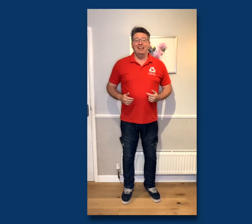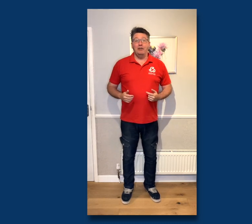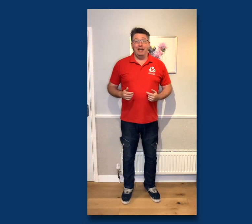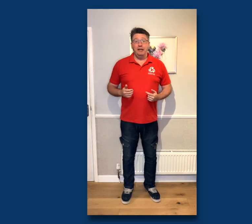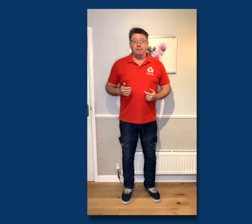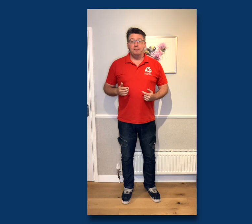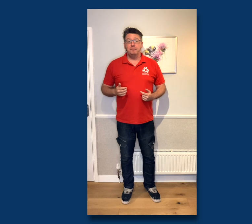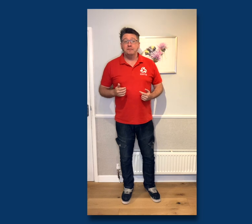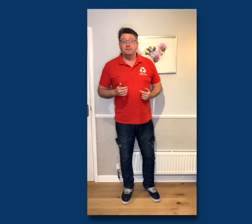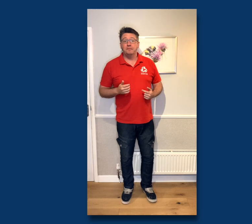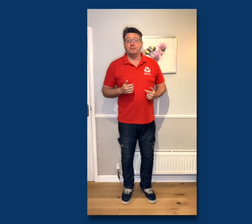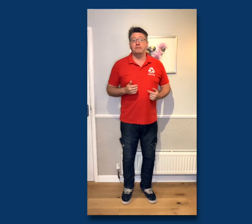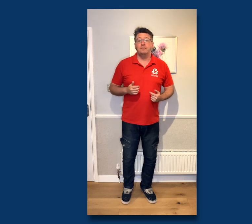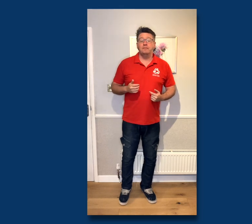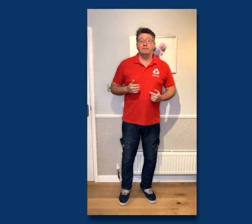You ready?